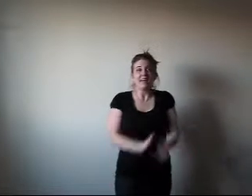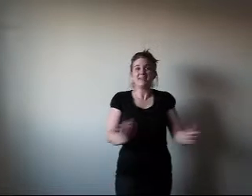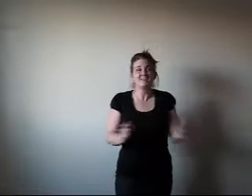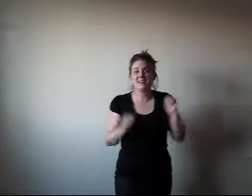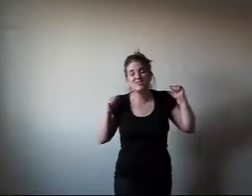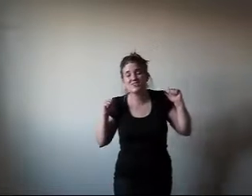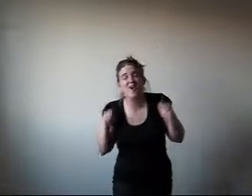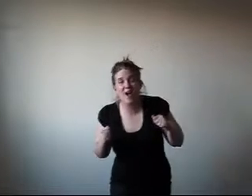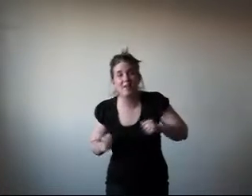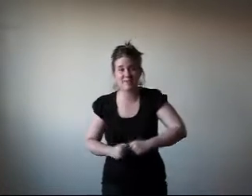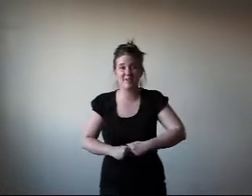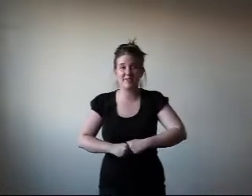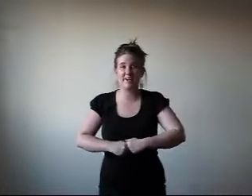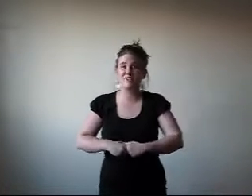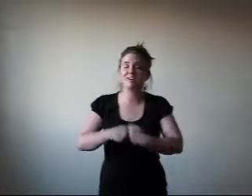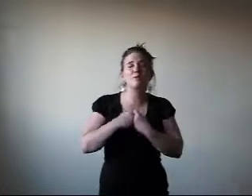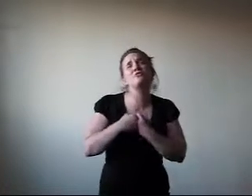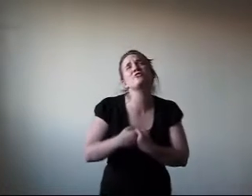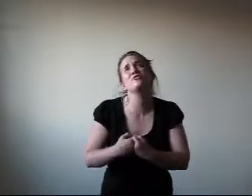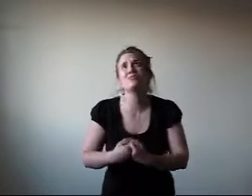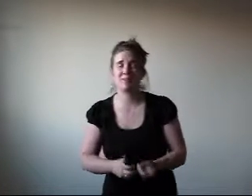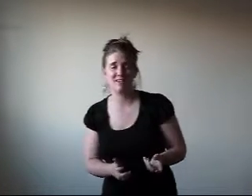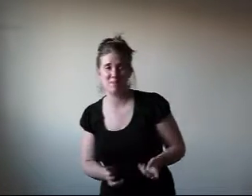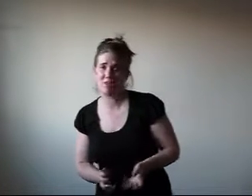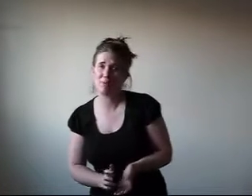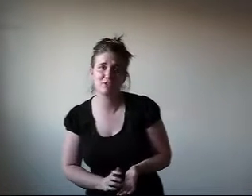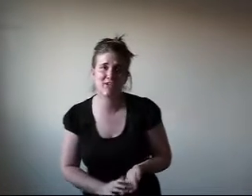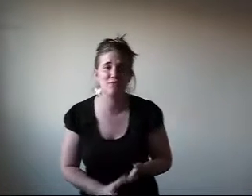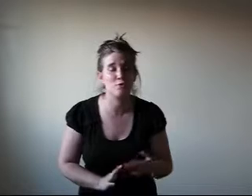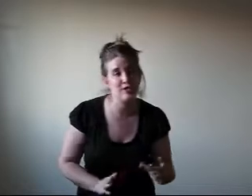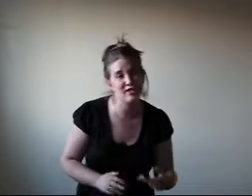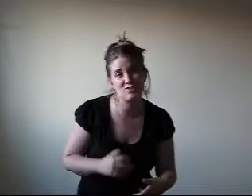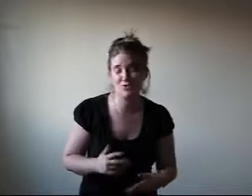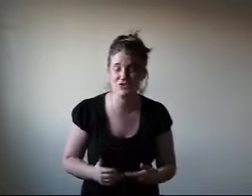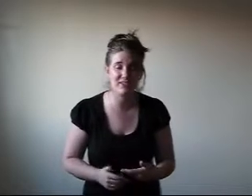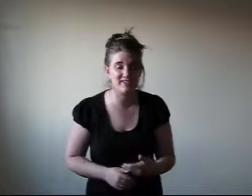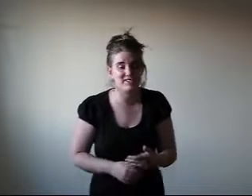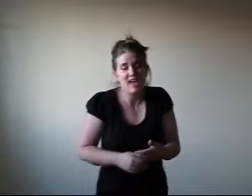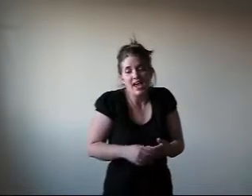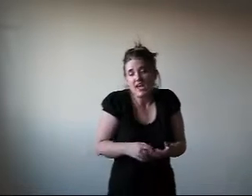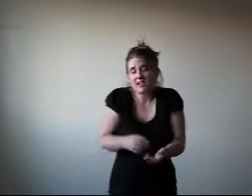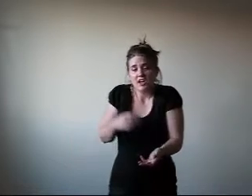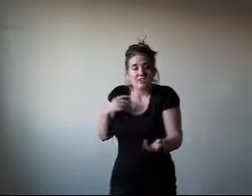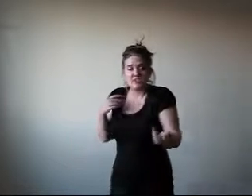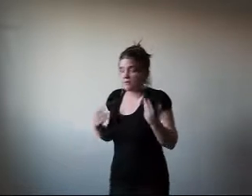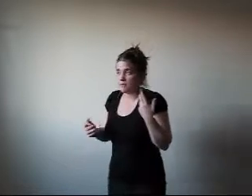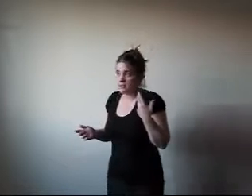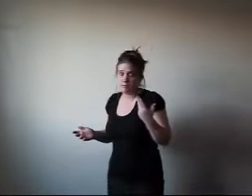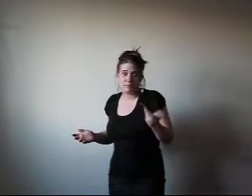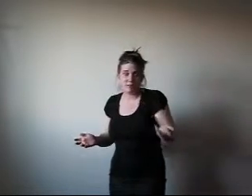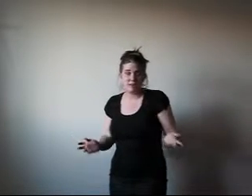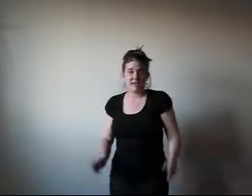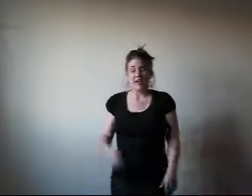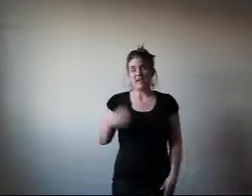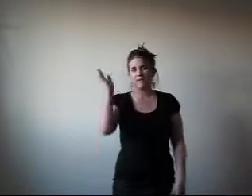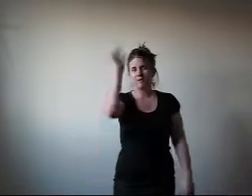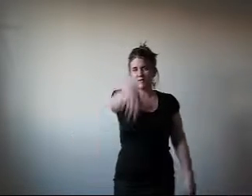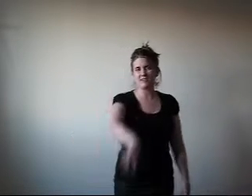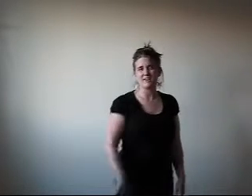It is such an honor to be your agent that it almost hurts me to take 10% of your winnings, your merchandising, and uncellary rights in perpetuity. Anyway, what a race,